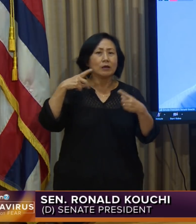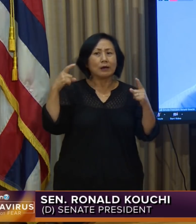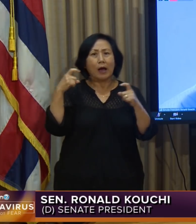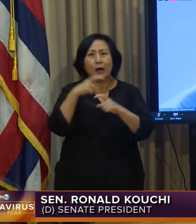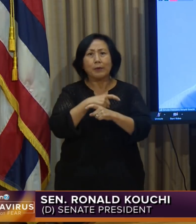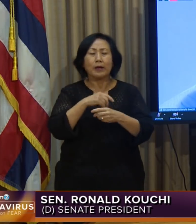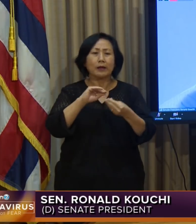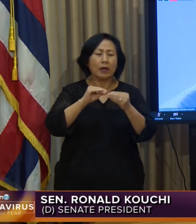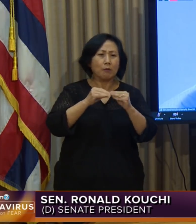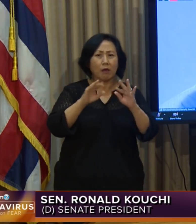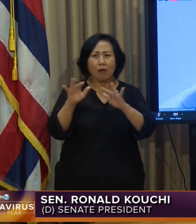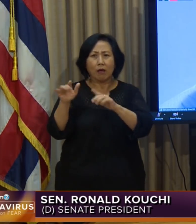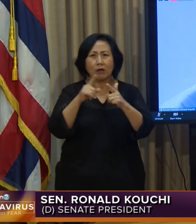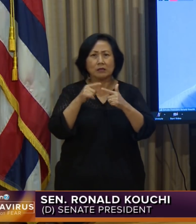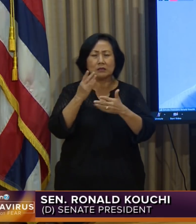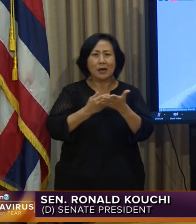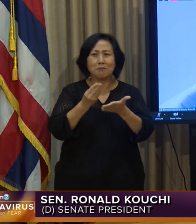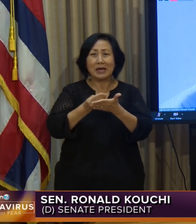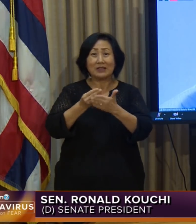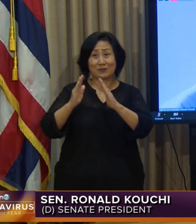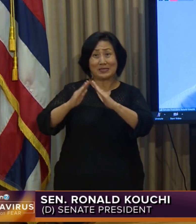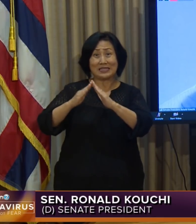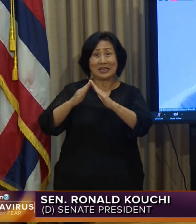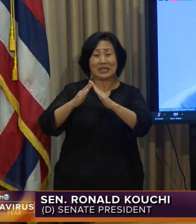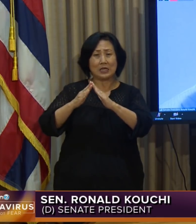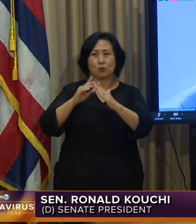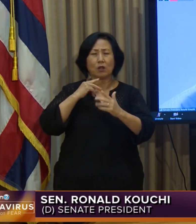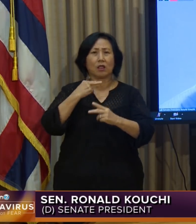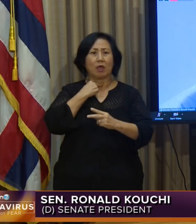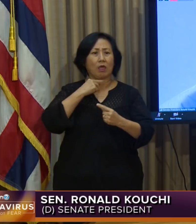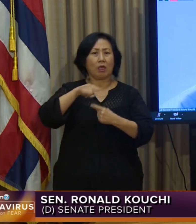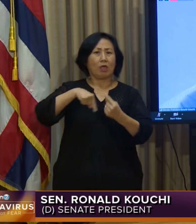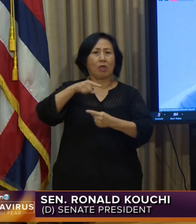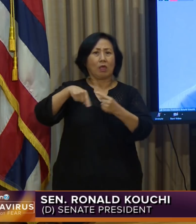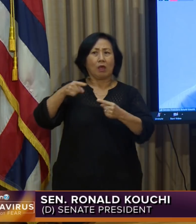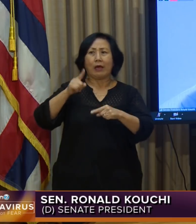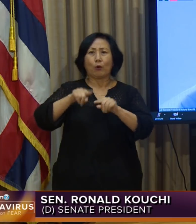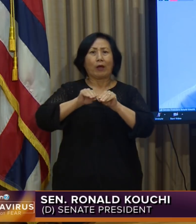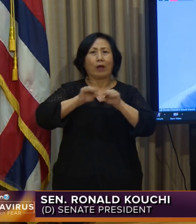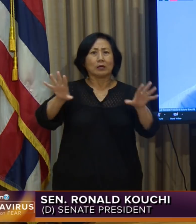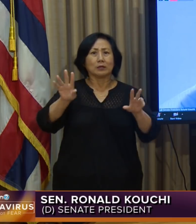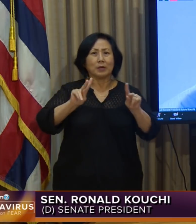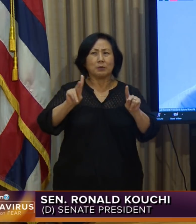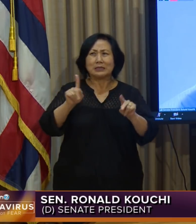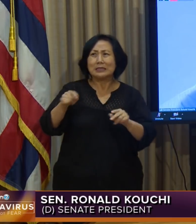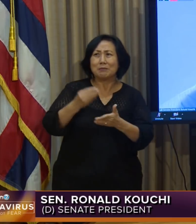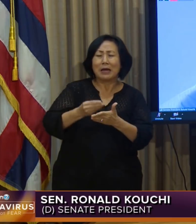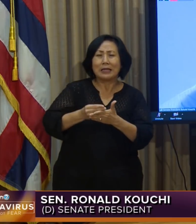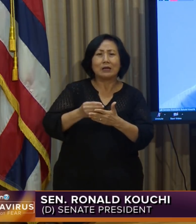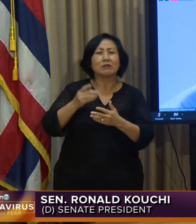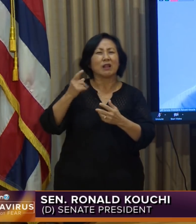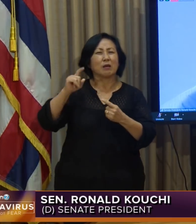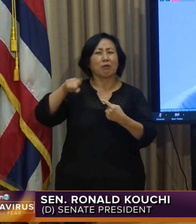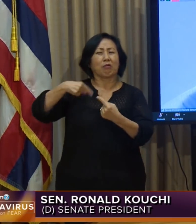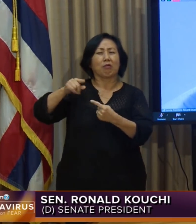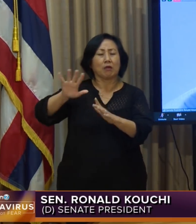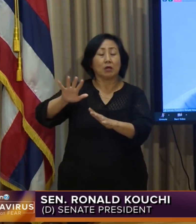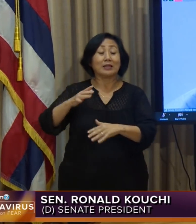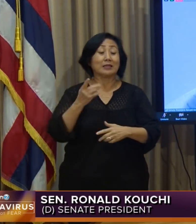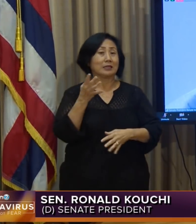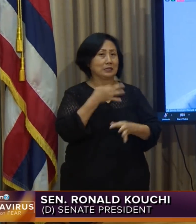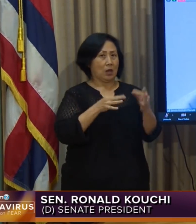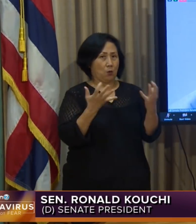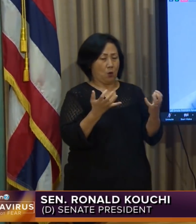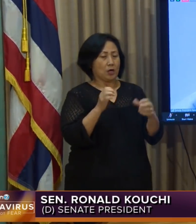the city money to get deployed quickly to those of you who need it so badly. As we try to do this